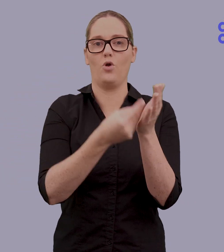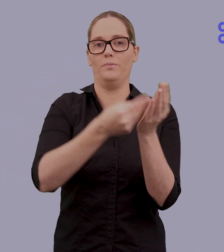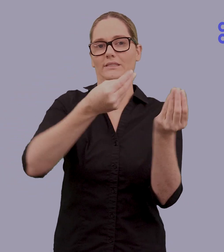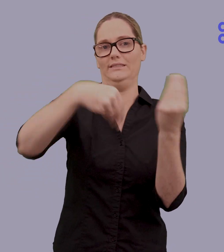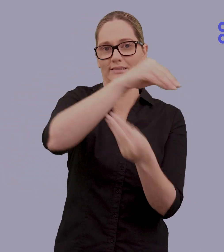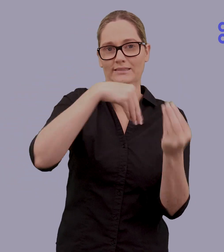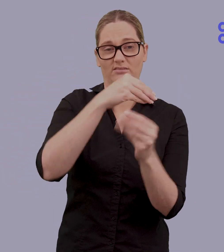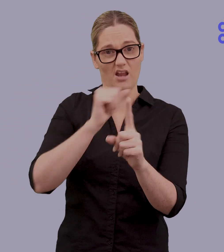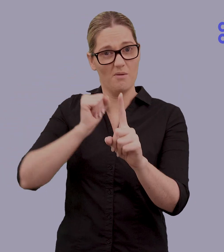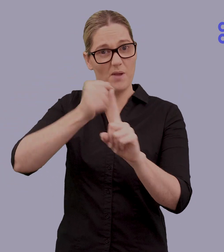Auslan.